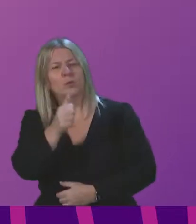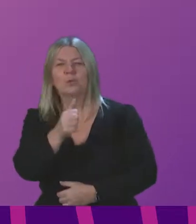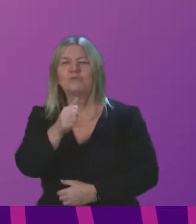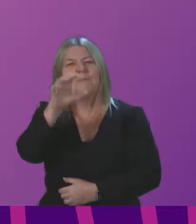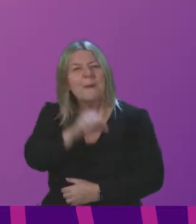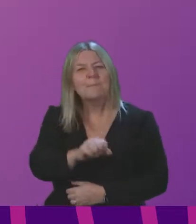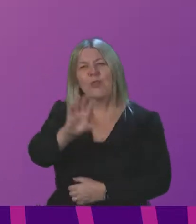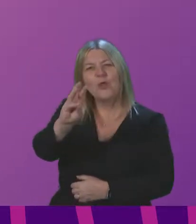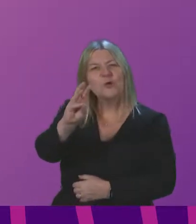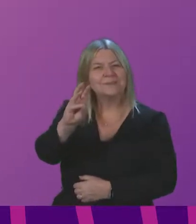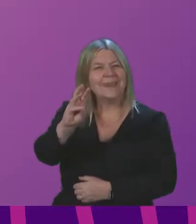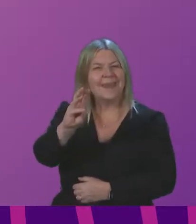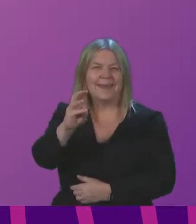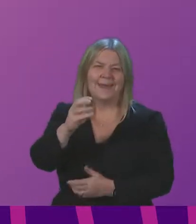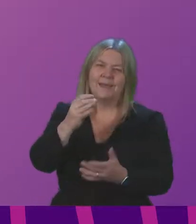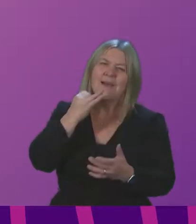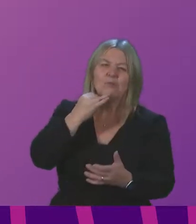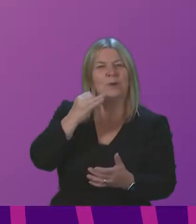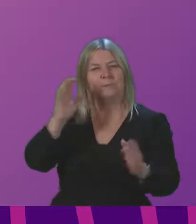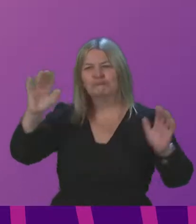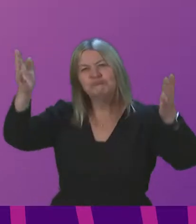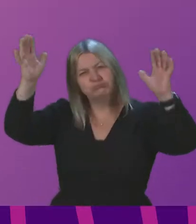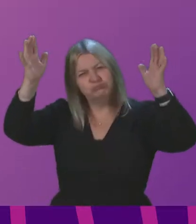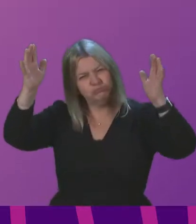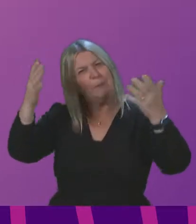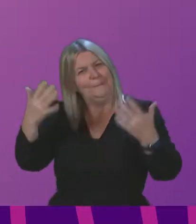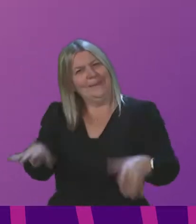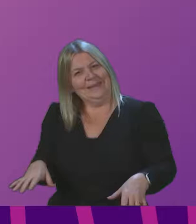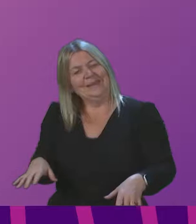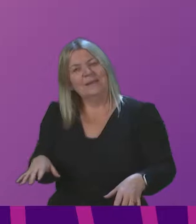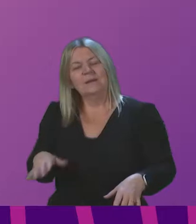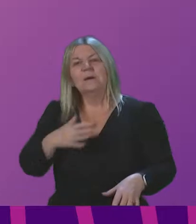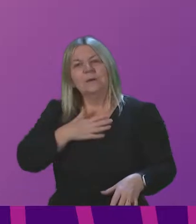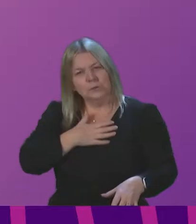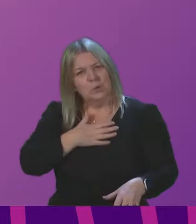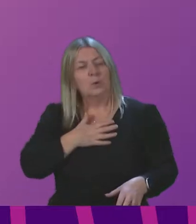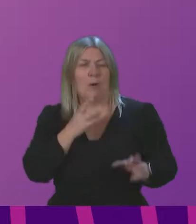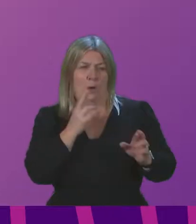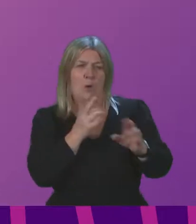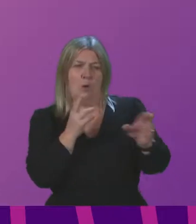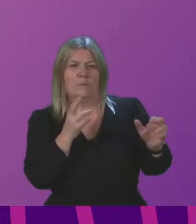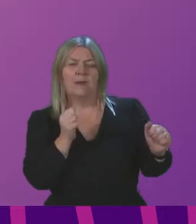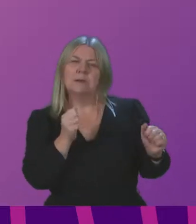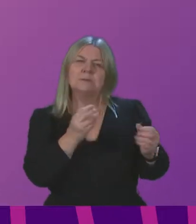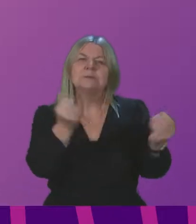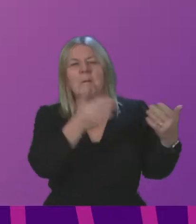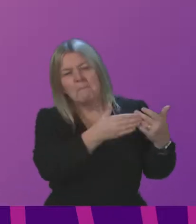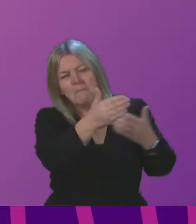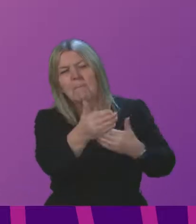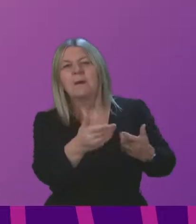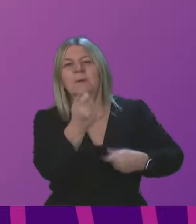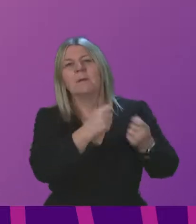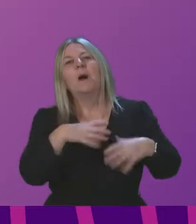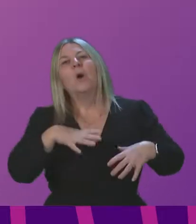in the streets, and I'm hopeful for the time when they can step down from the top tier of unremitting struggle. Scottish Liberal